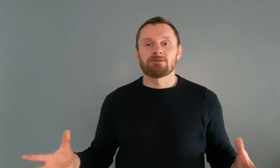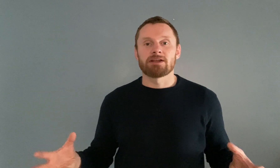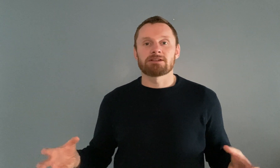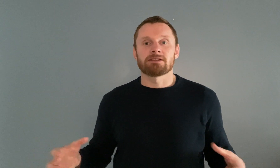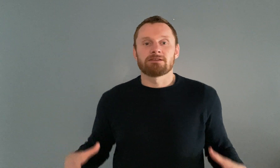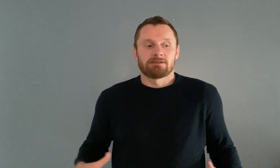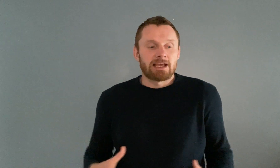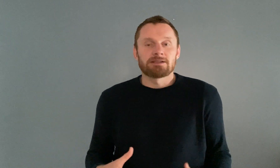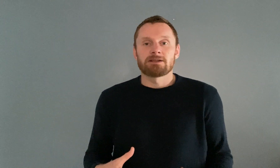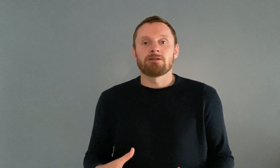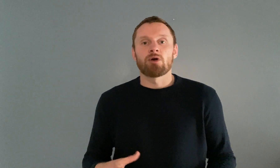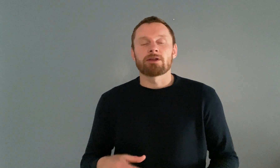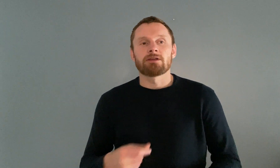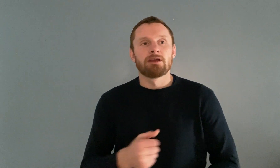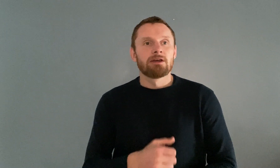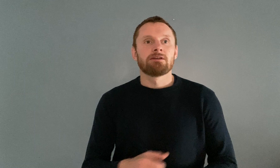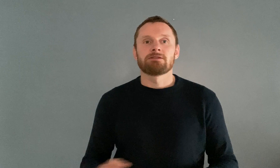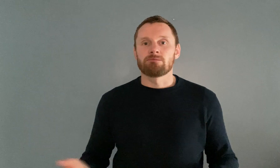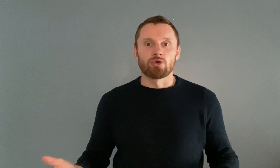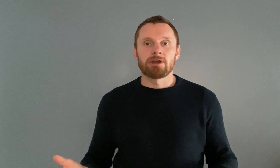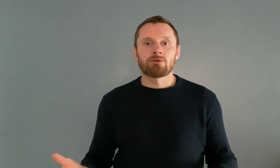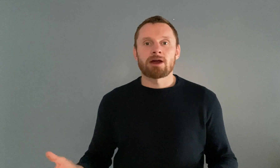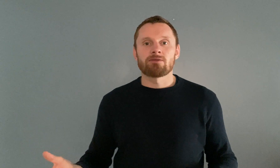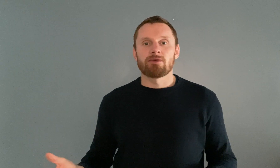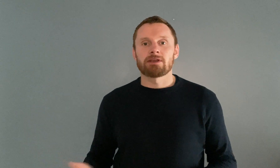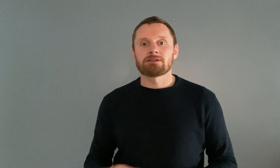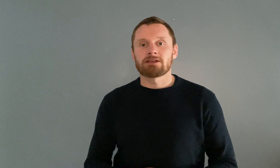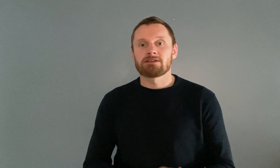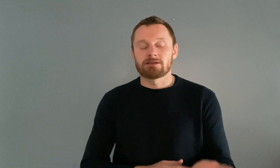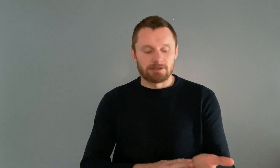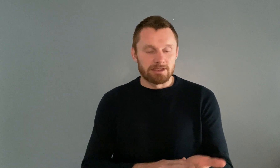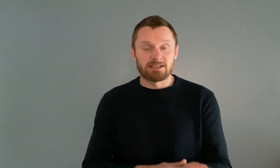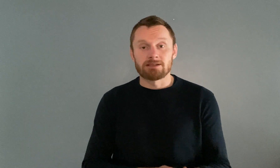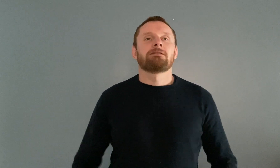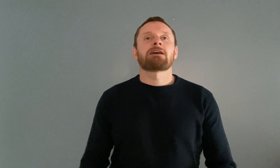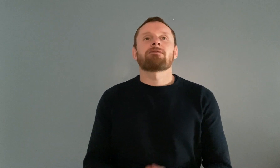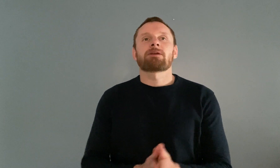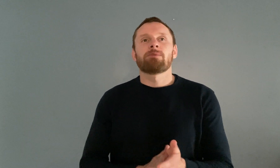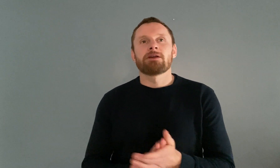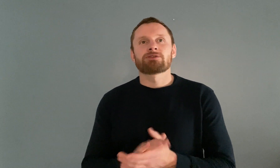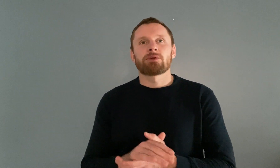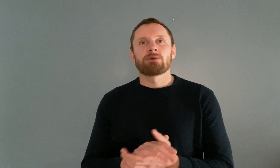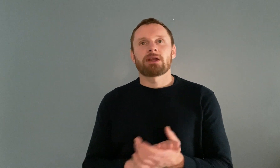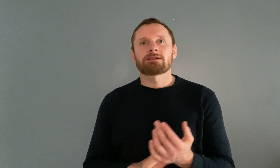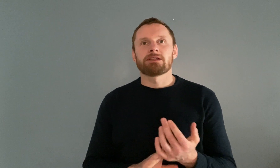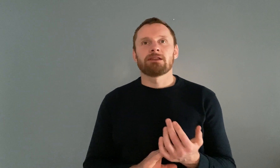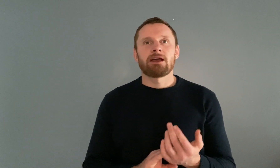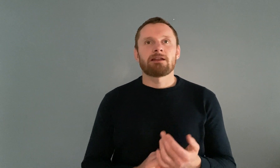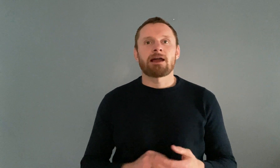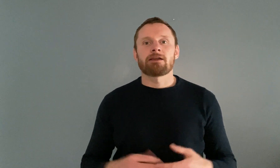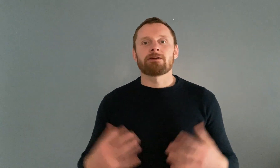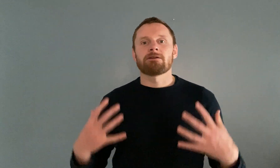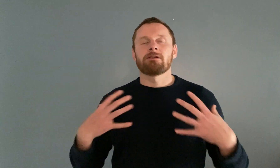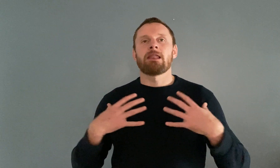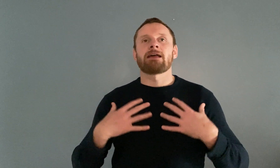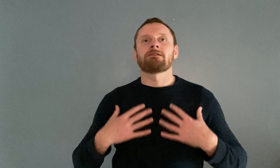eventually tension in the body is the breeding ground for things like sickness and disease so having a place where you can actually let anger land